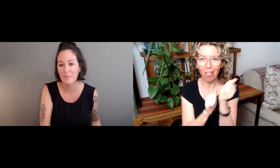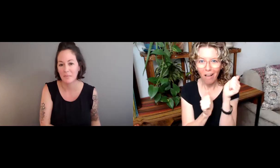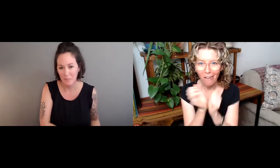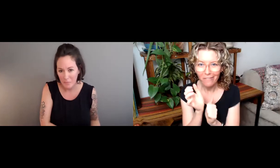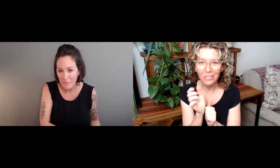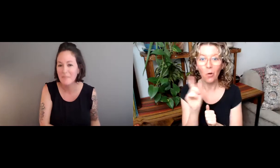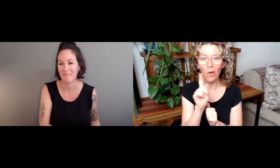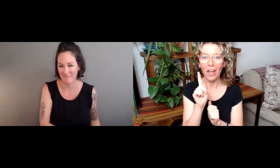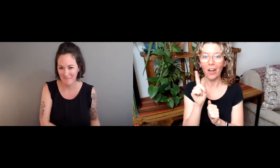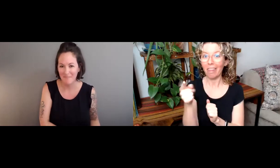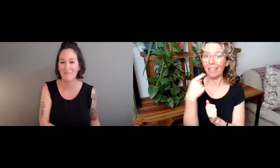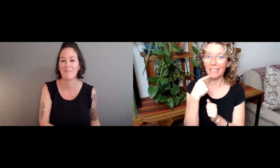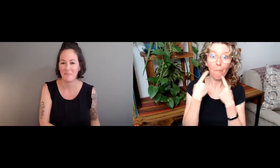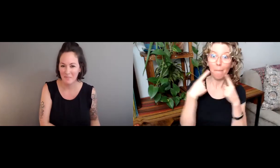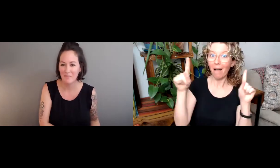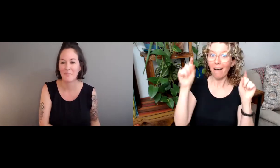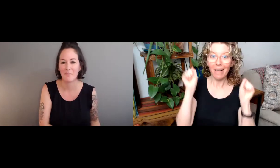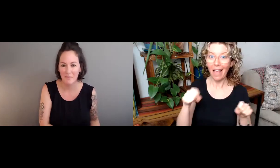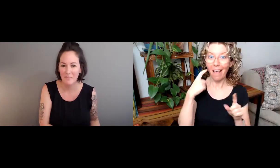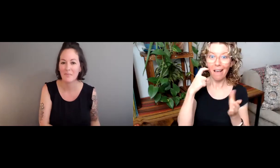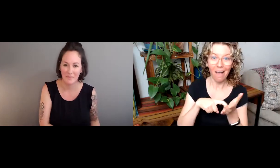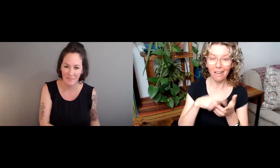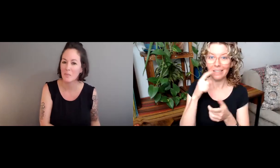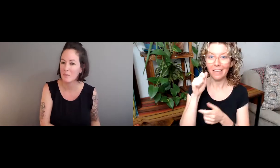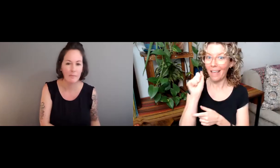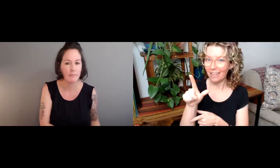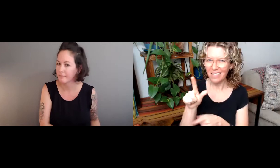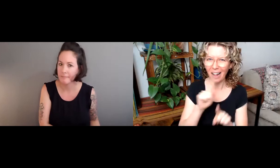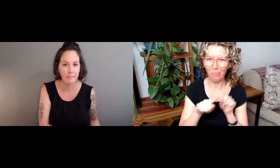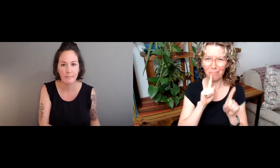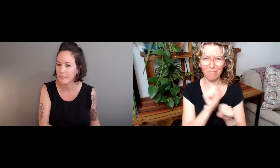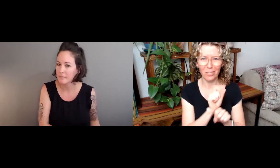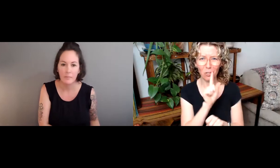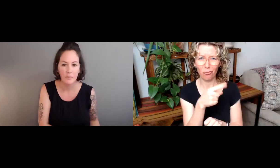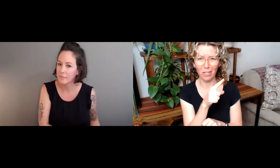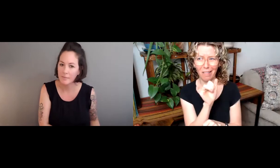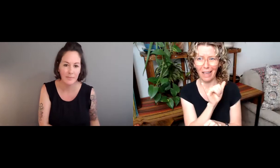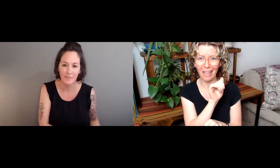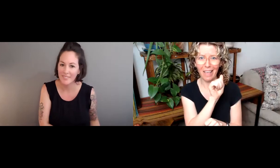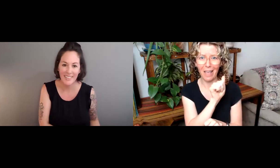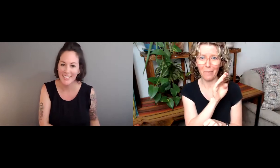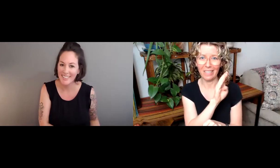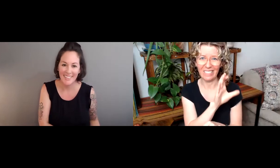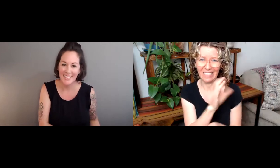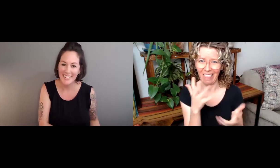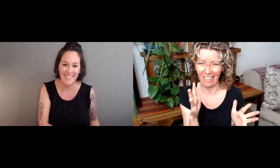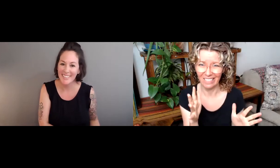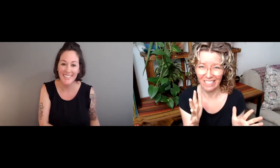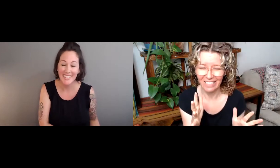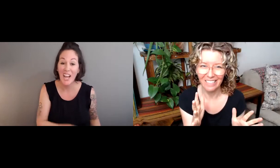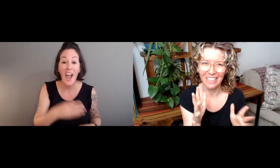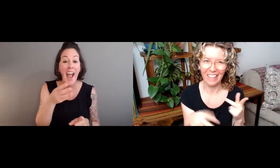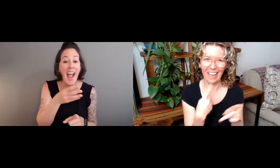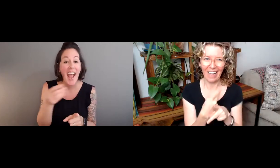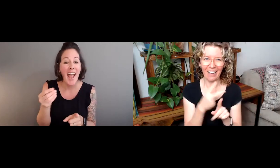approach. With sign language gloves, perhaps, as an example of that. The thought that sign language gloves might be able to detect